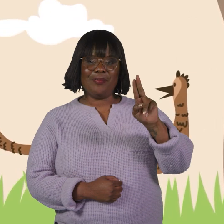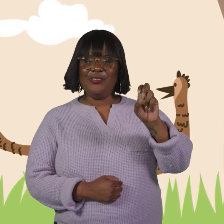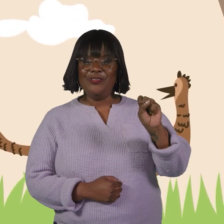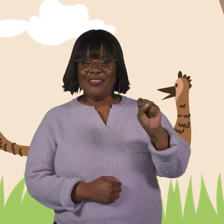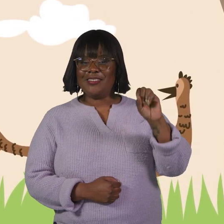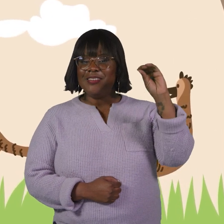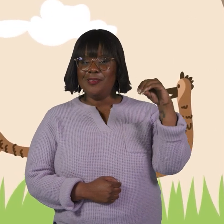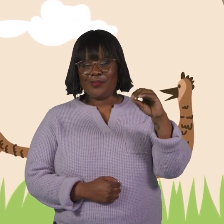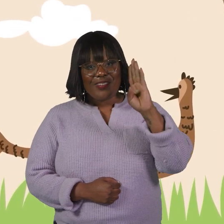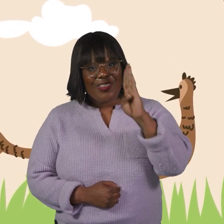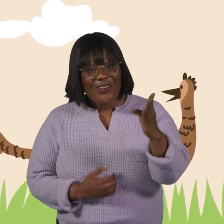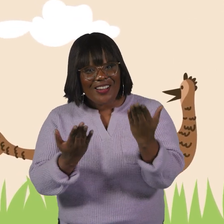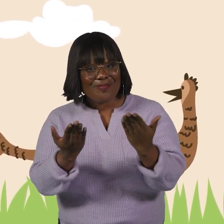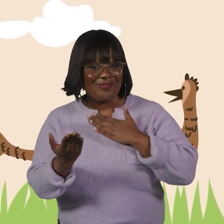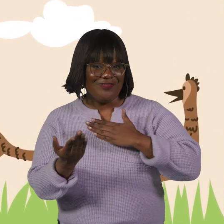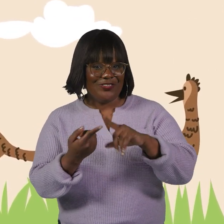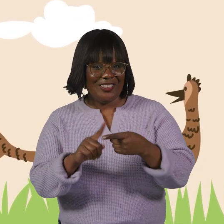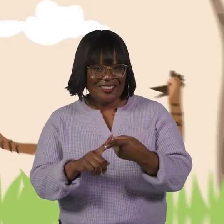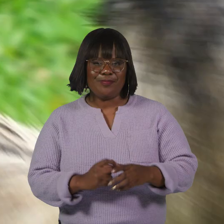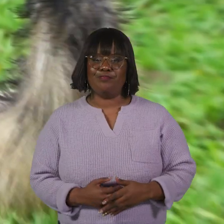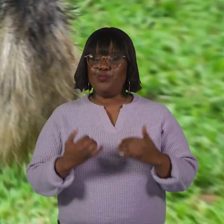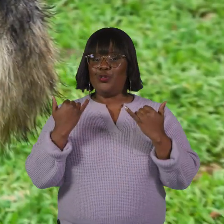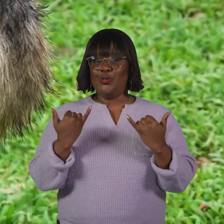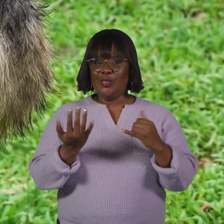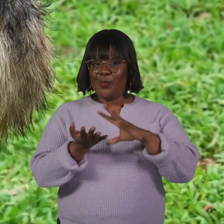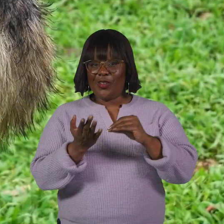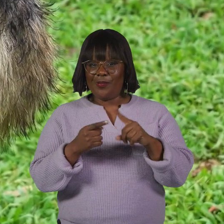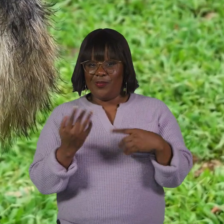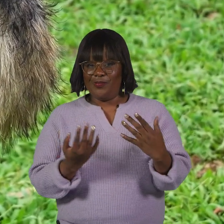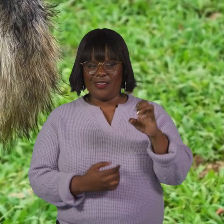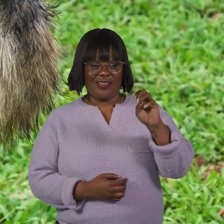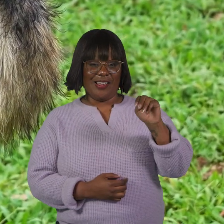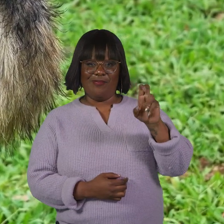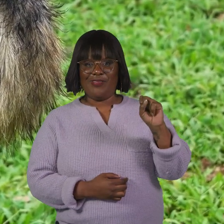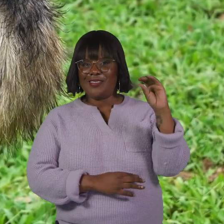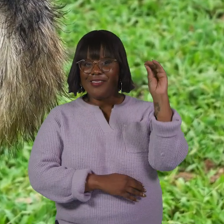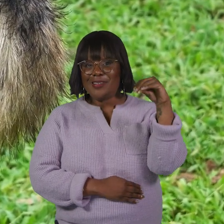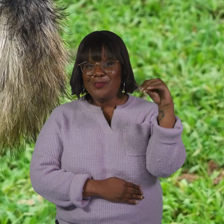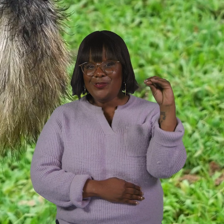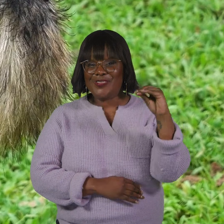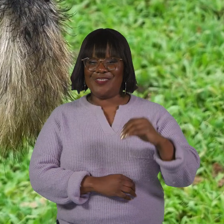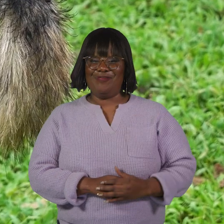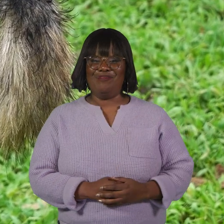Emus Hello there, friends. Today, we are going to learn more about emus.